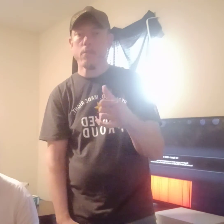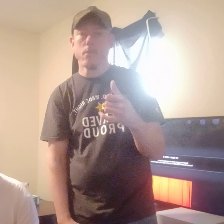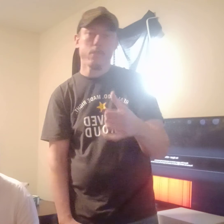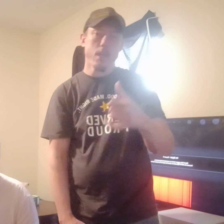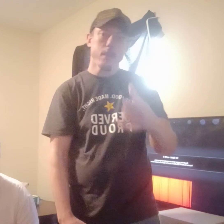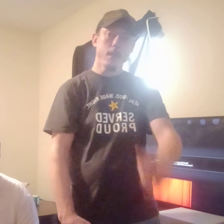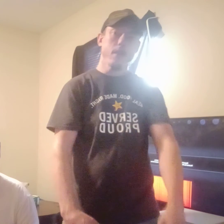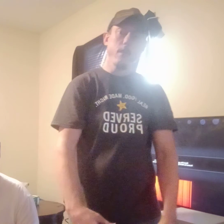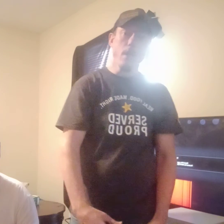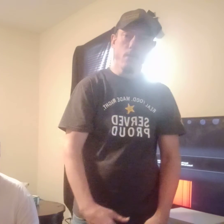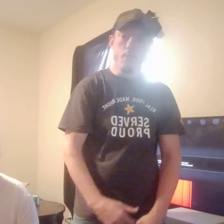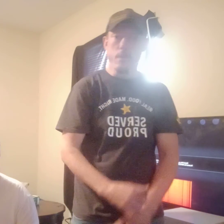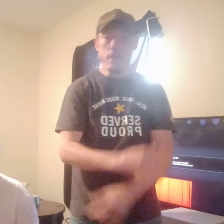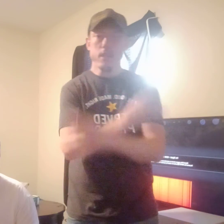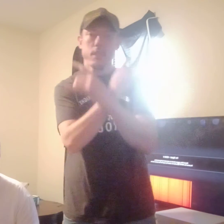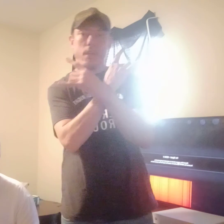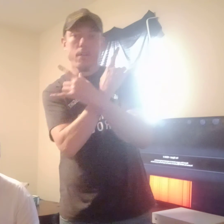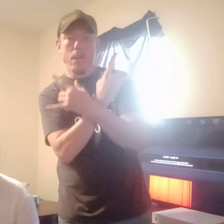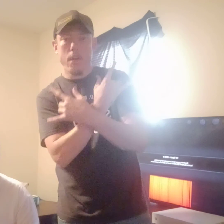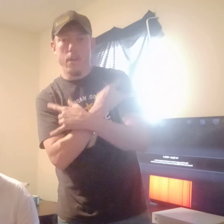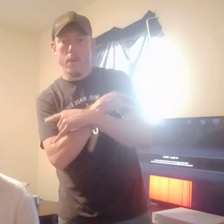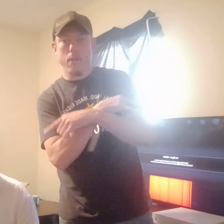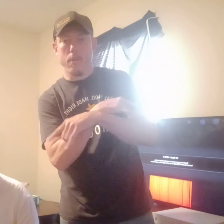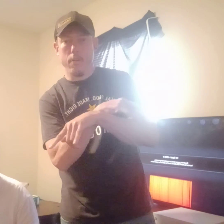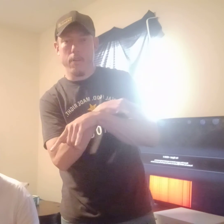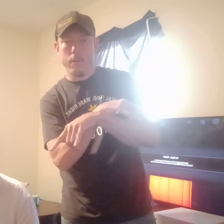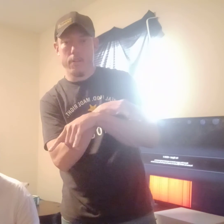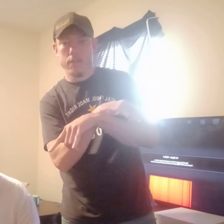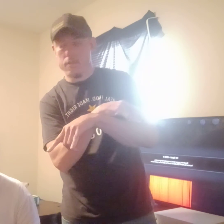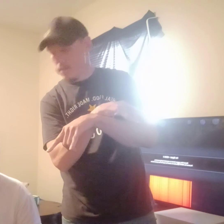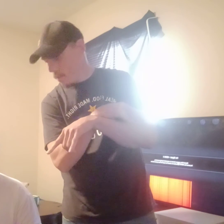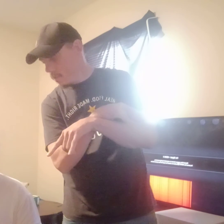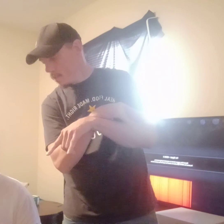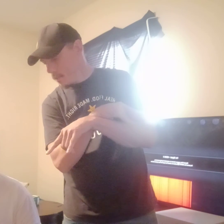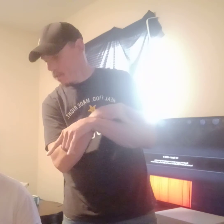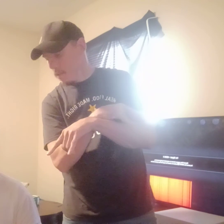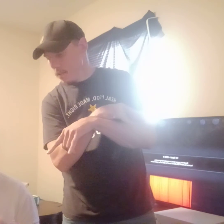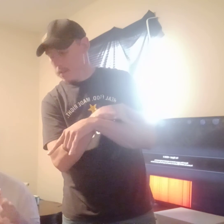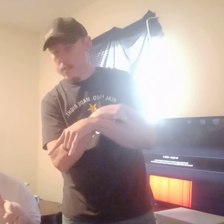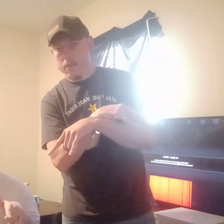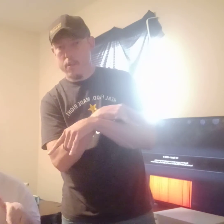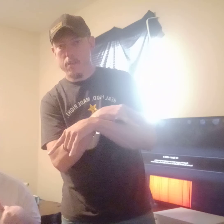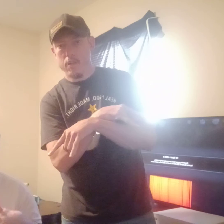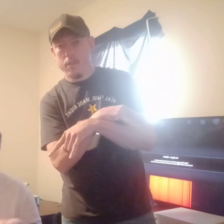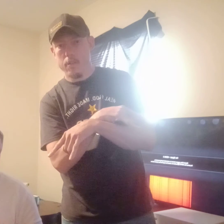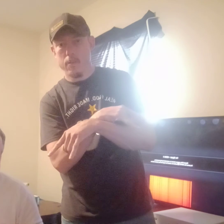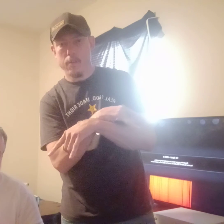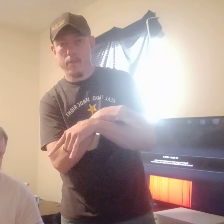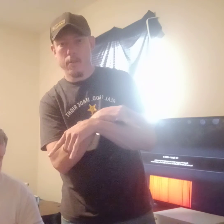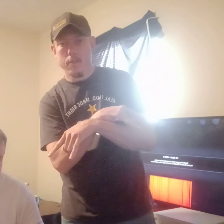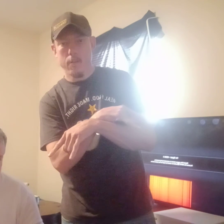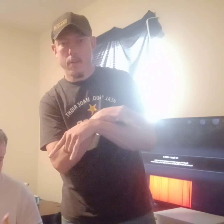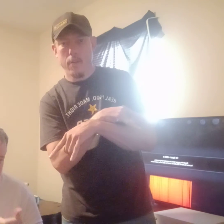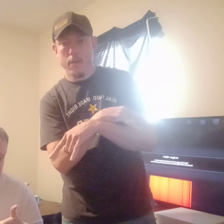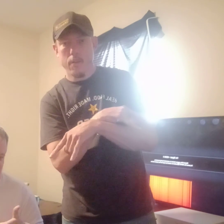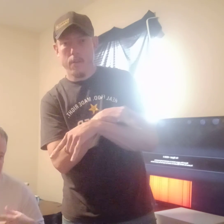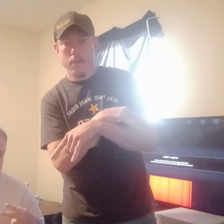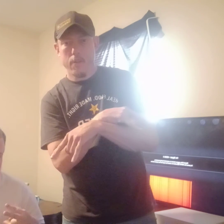JoJo Johnson. Yo, so I love, it's called candy love, it's candy love.